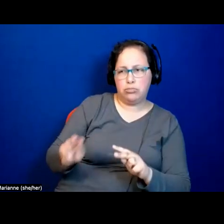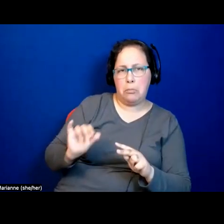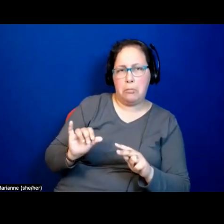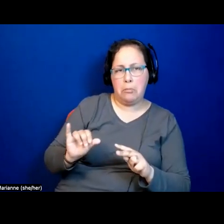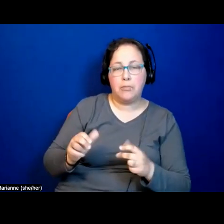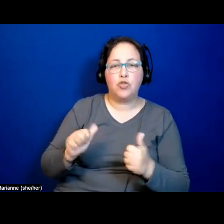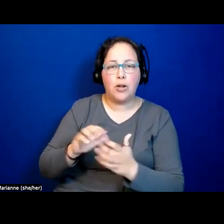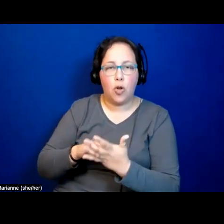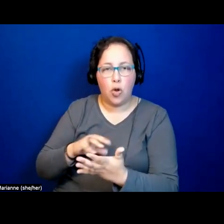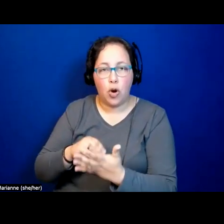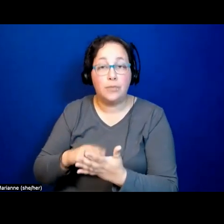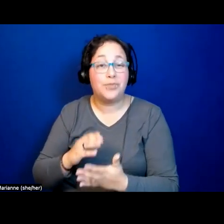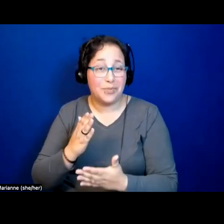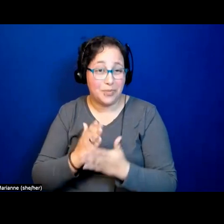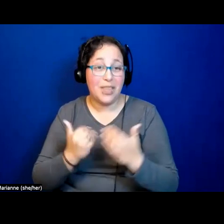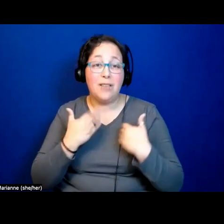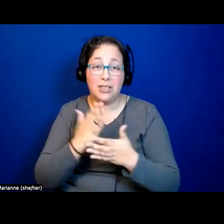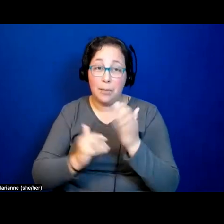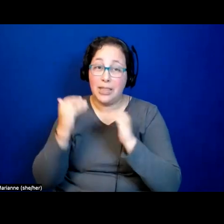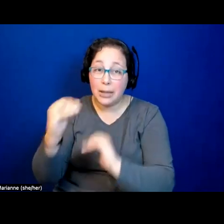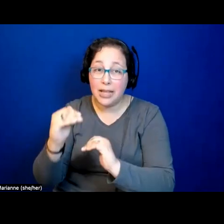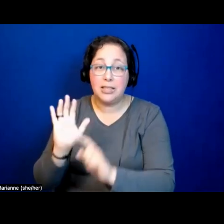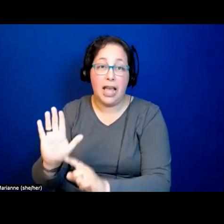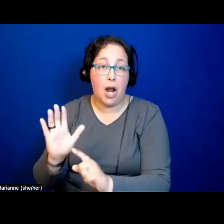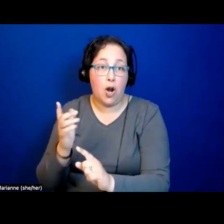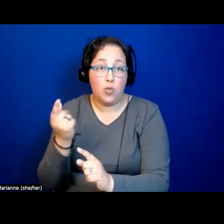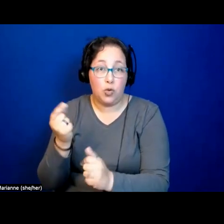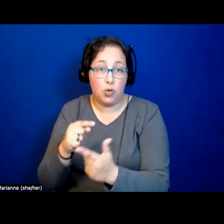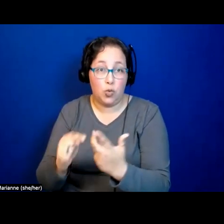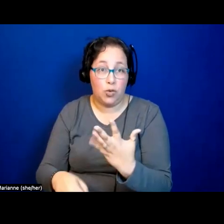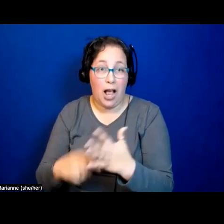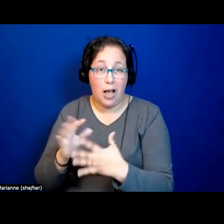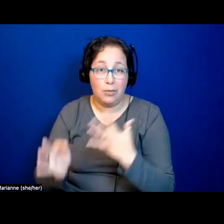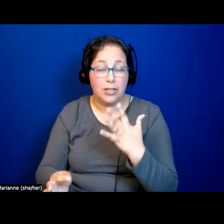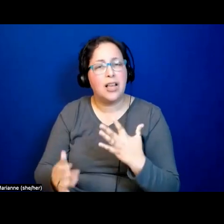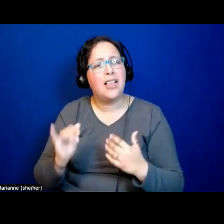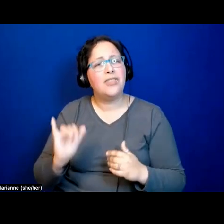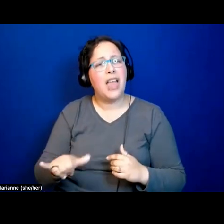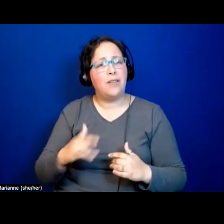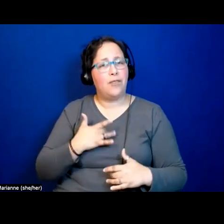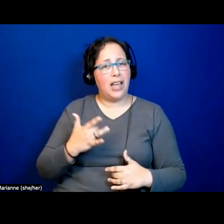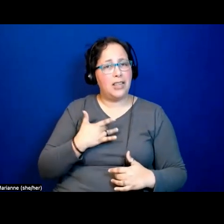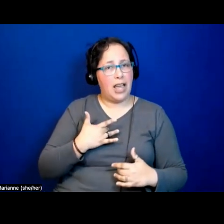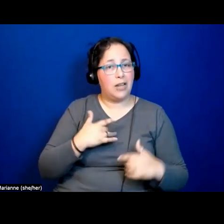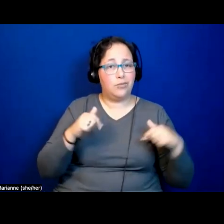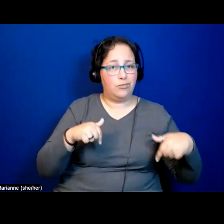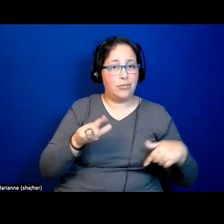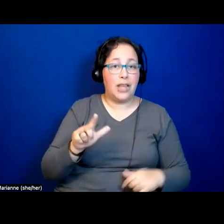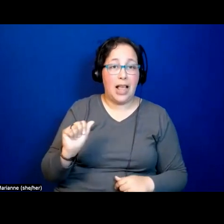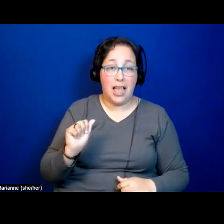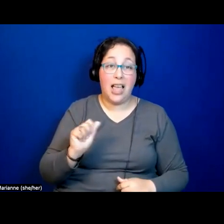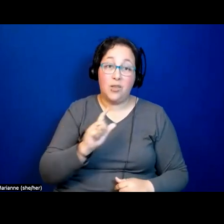severe limits to what they can do. So this tension is real in Los Angeles as a part of emergency